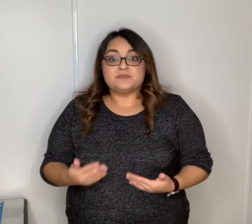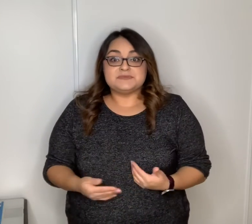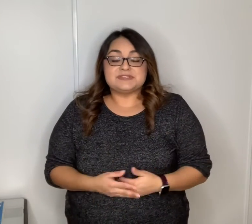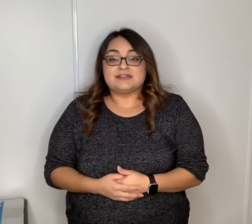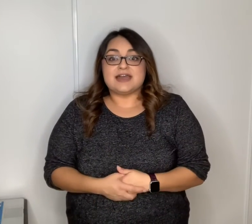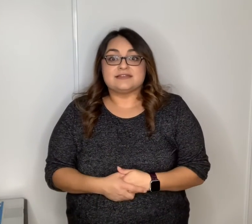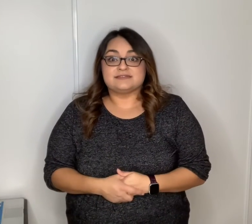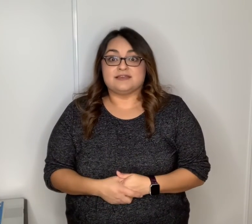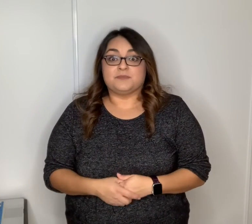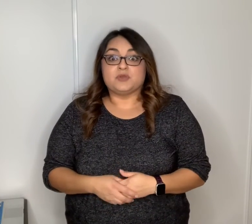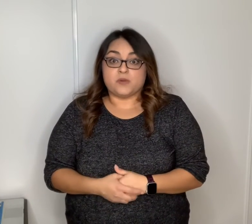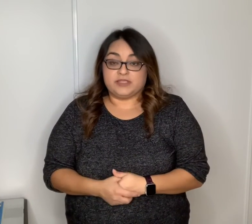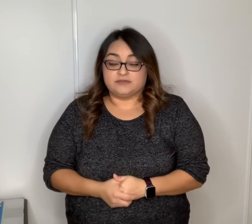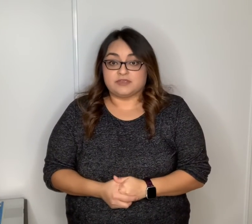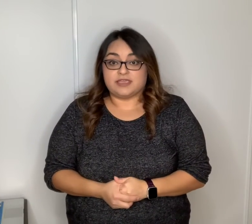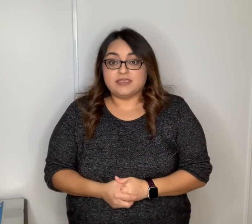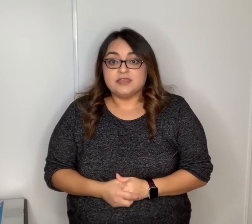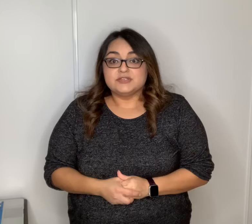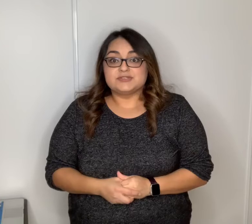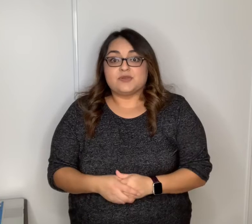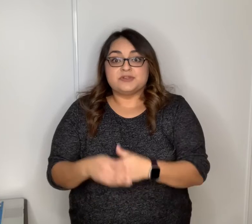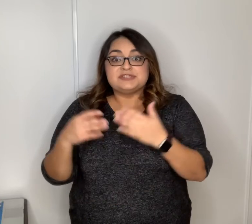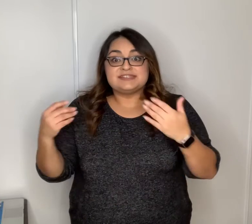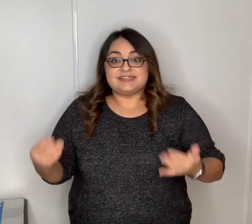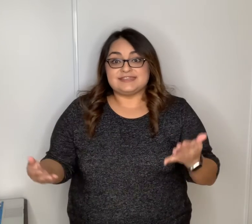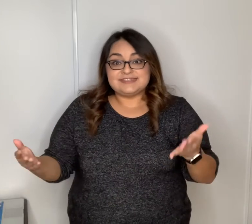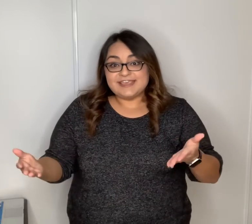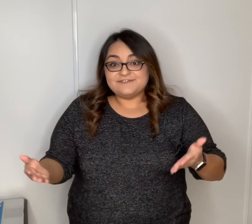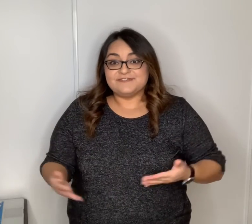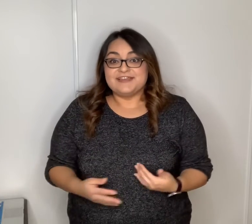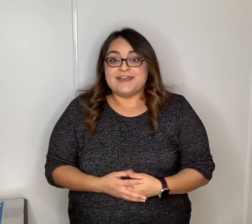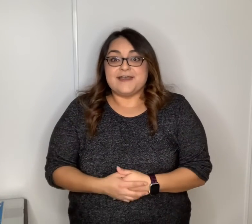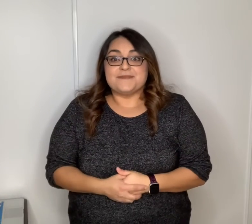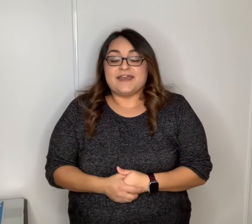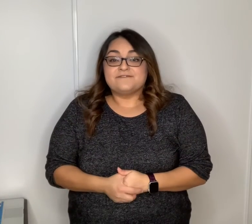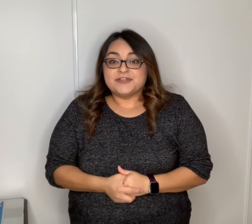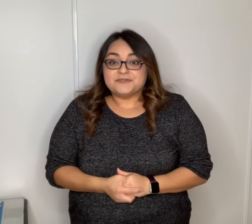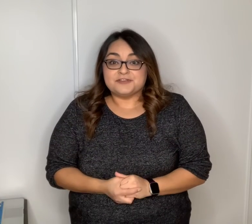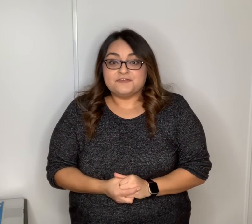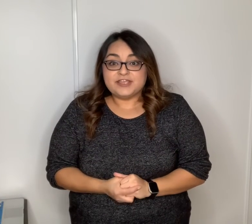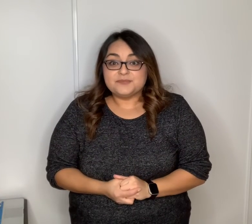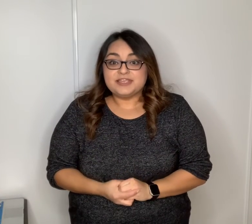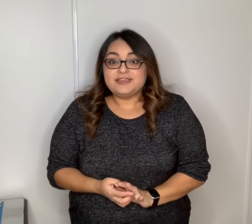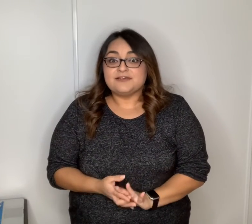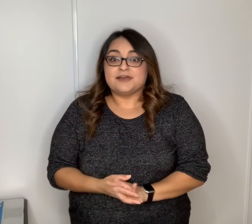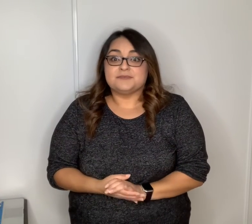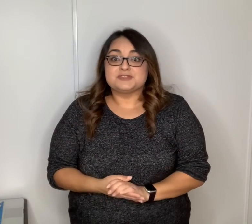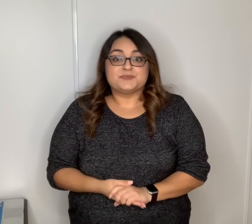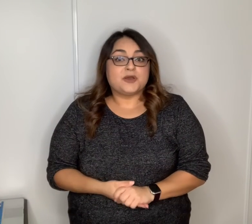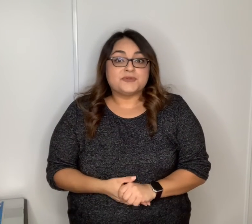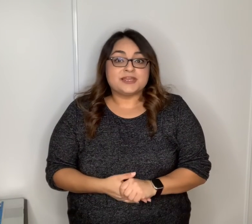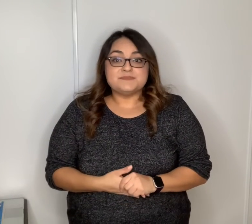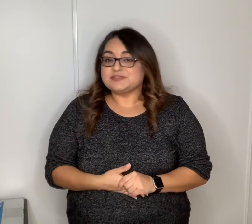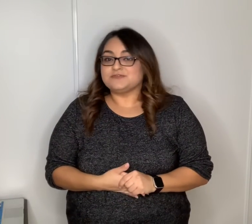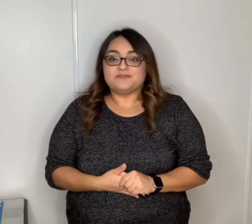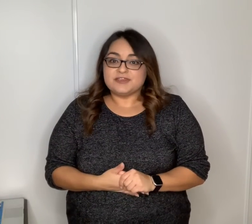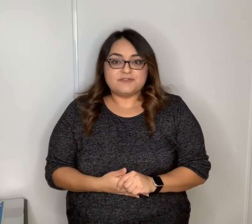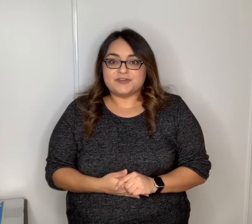music class going. Okay. So I want you to stay safe. Have fun with your family. Mr. Palmer and I miss you very very